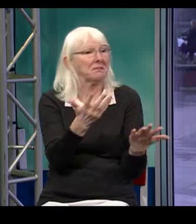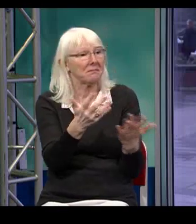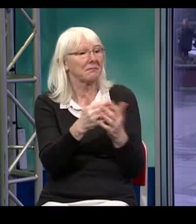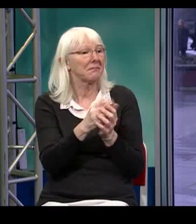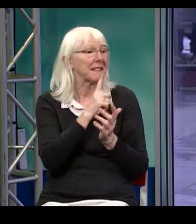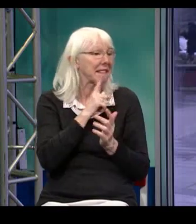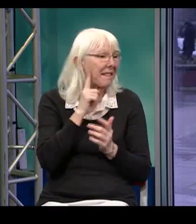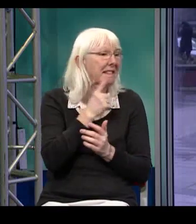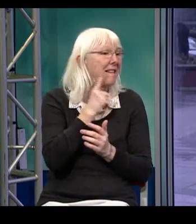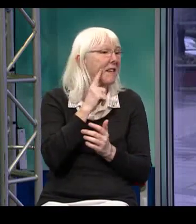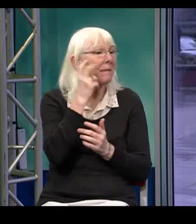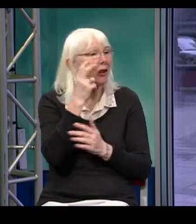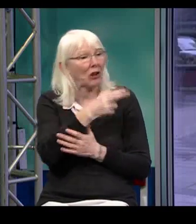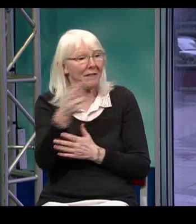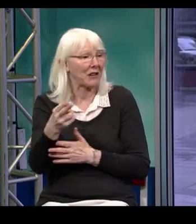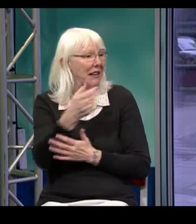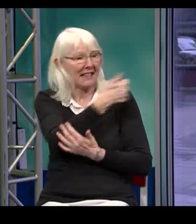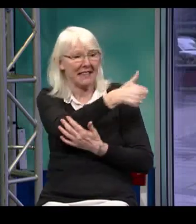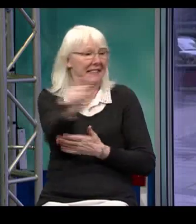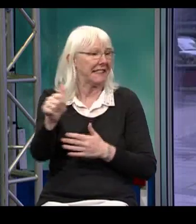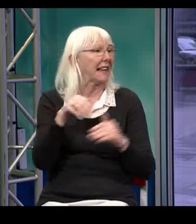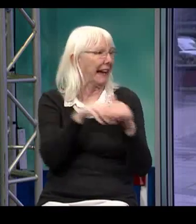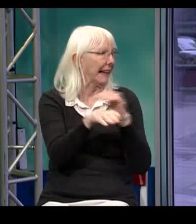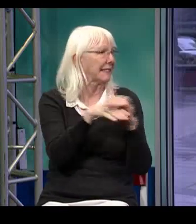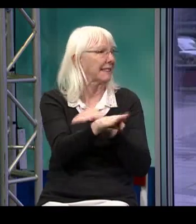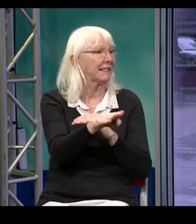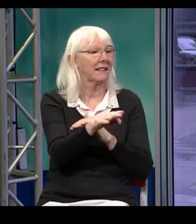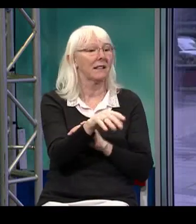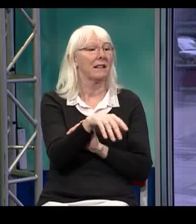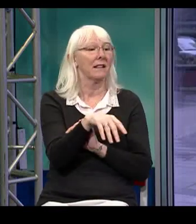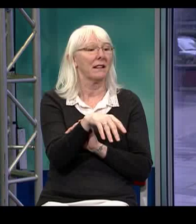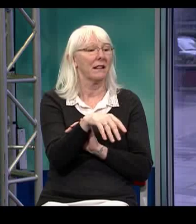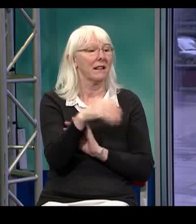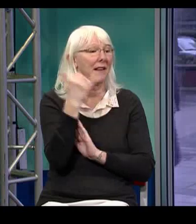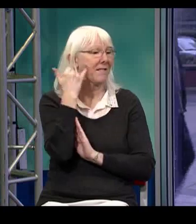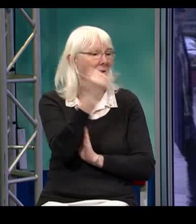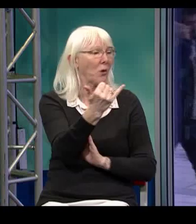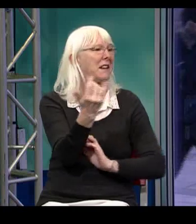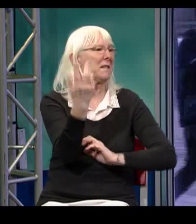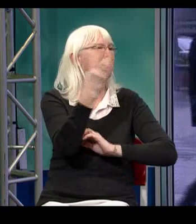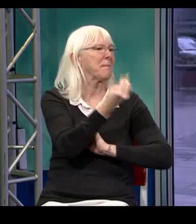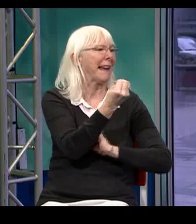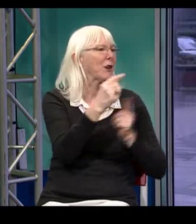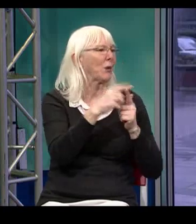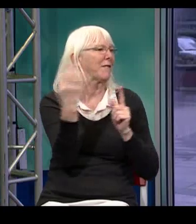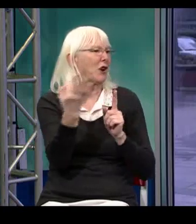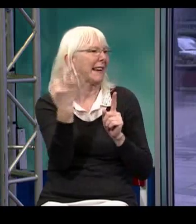So it's not just deaf people who can contact us for an appointment. Anyone can who's in the health care profession, doctors, hospitals.